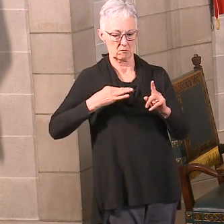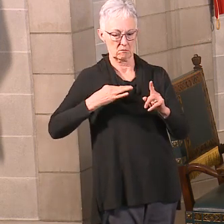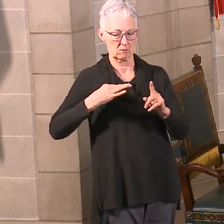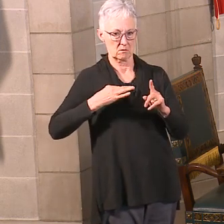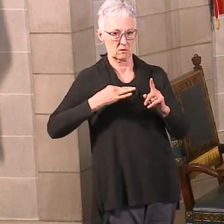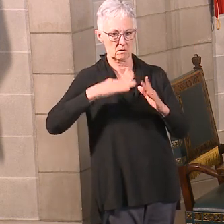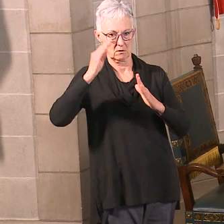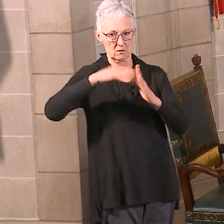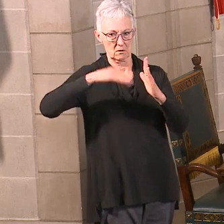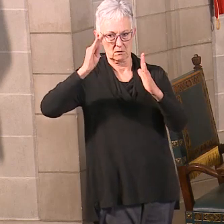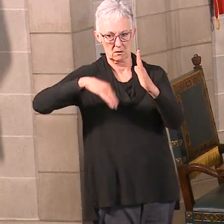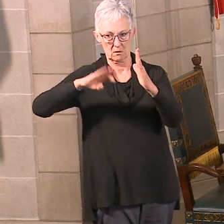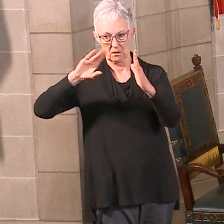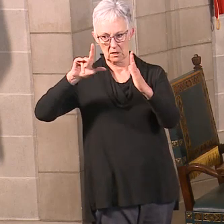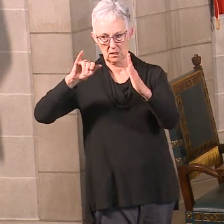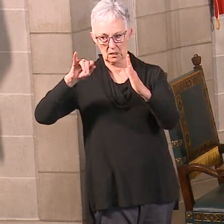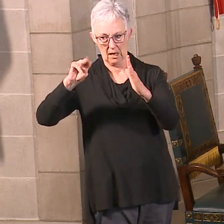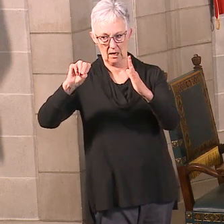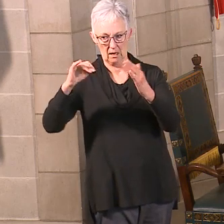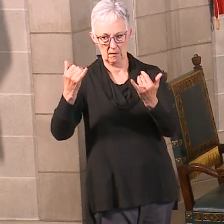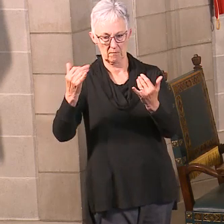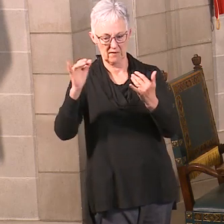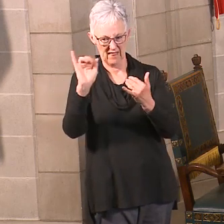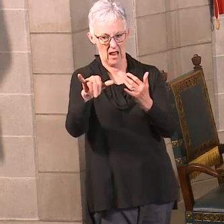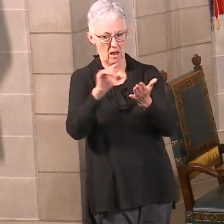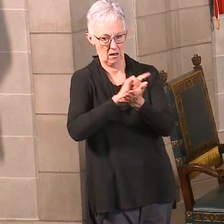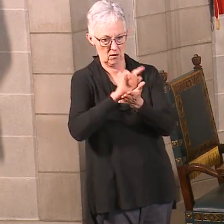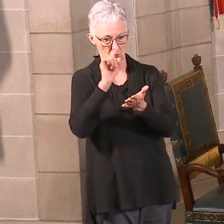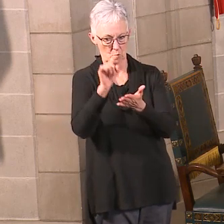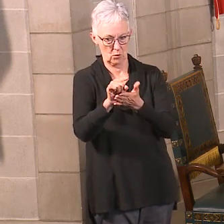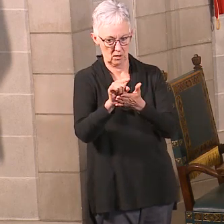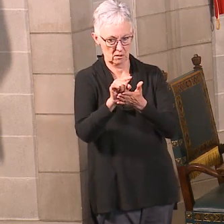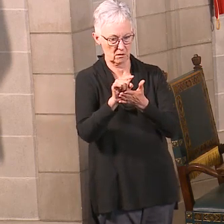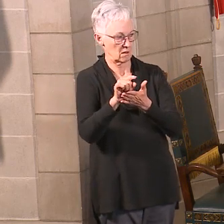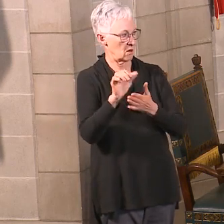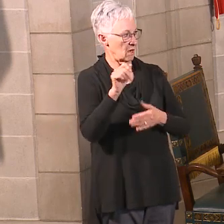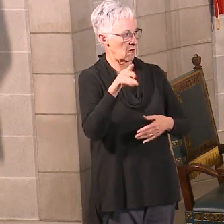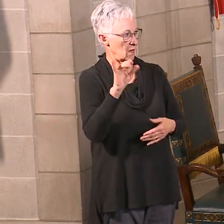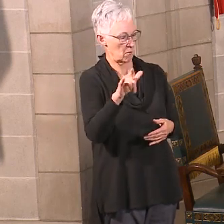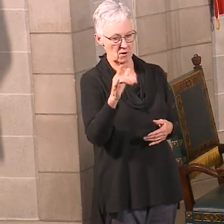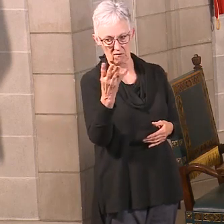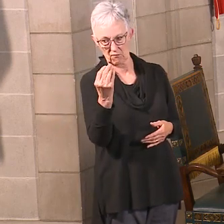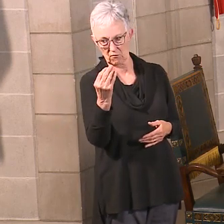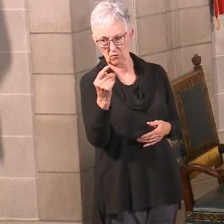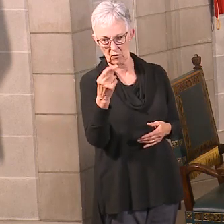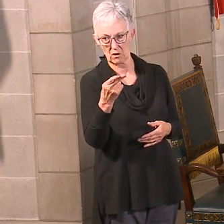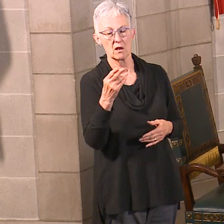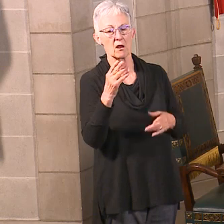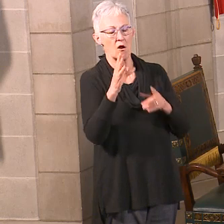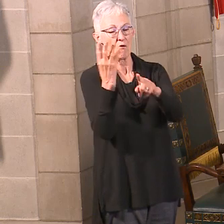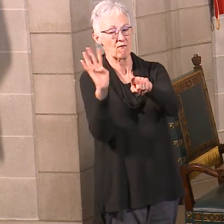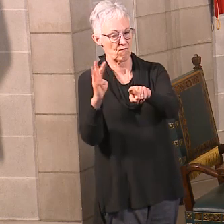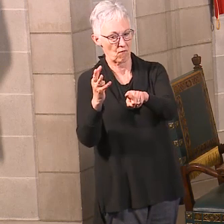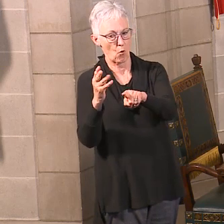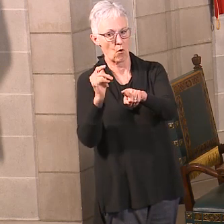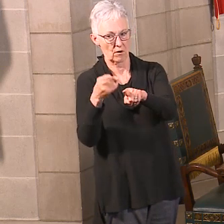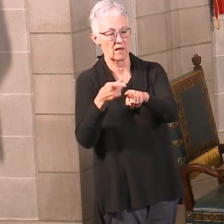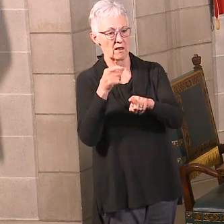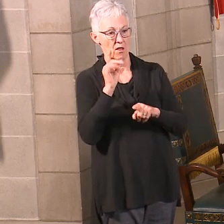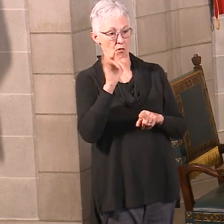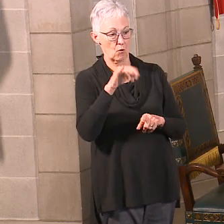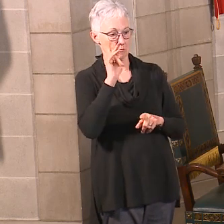4th. Software program. Software program, yes. And so we will run that software run, and they'll get paid this weekend.